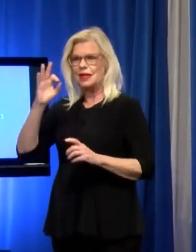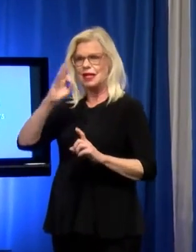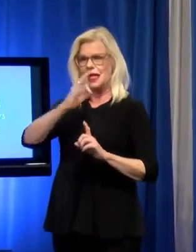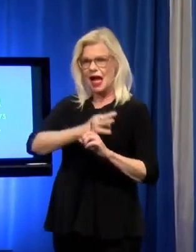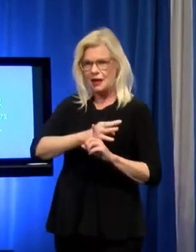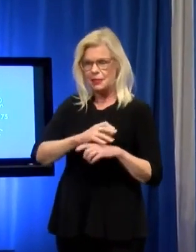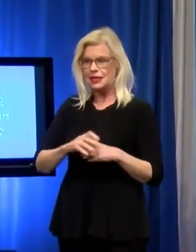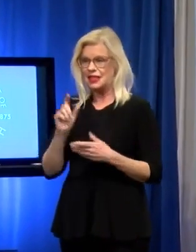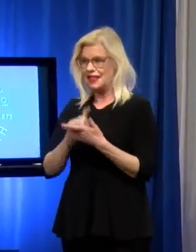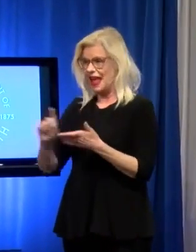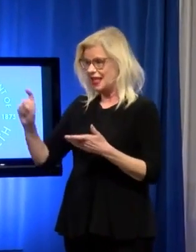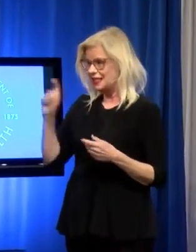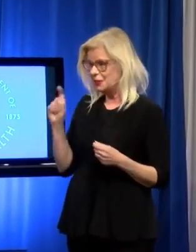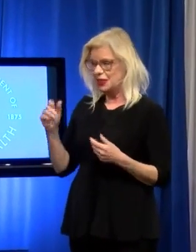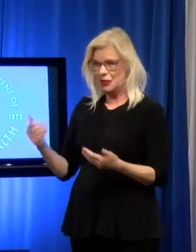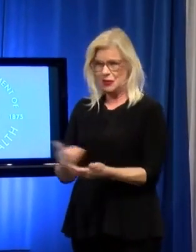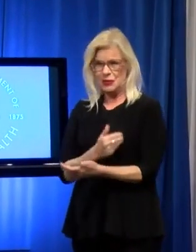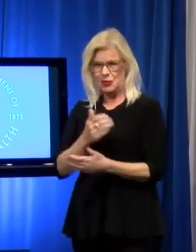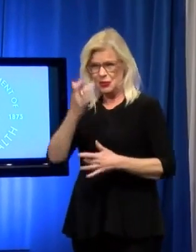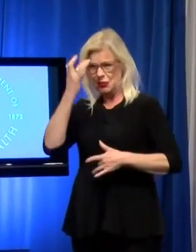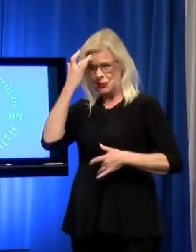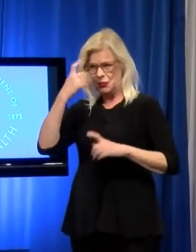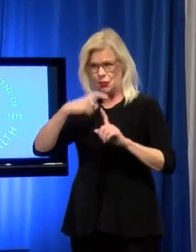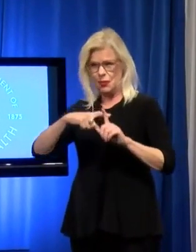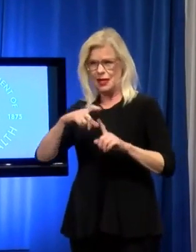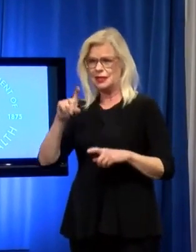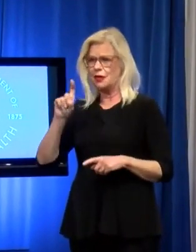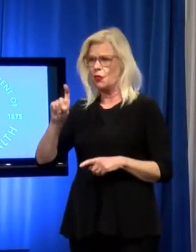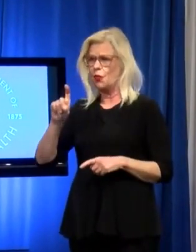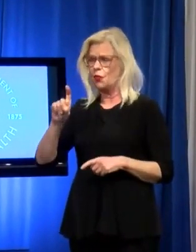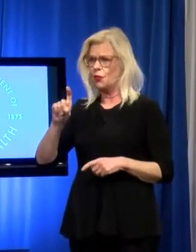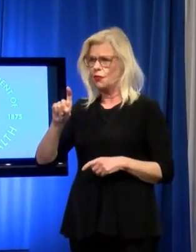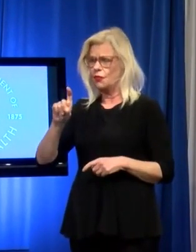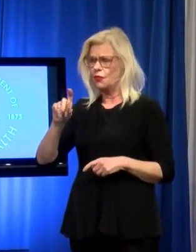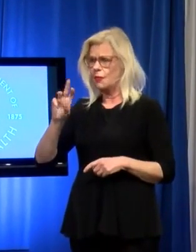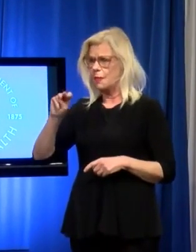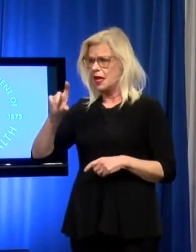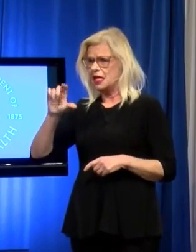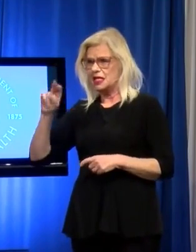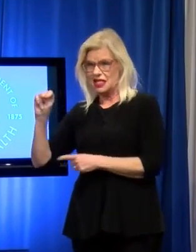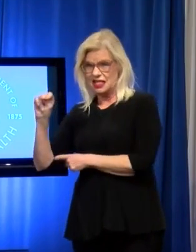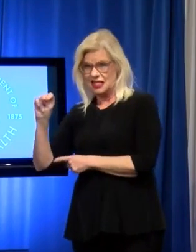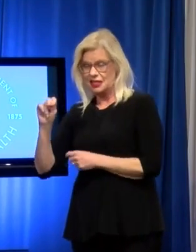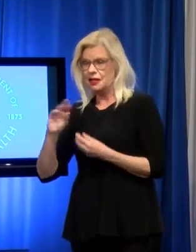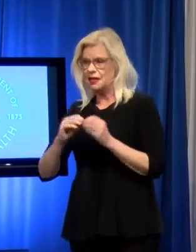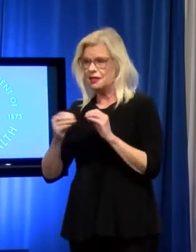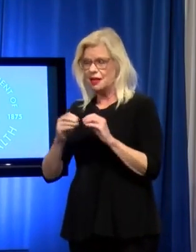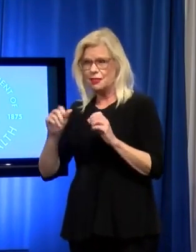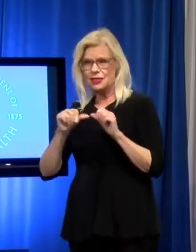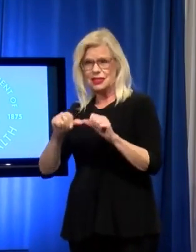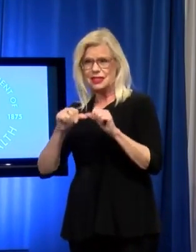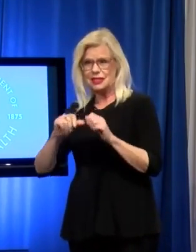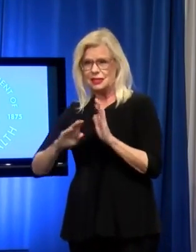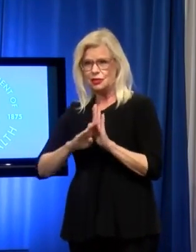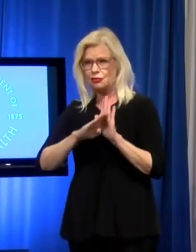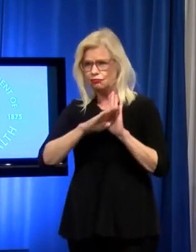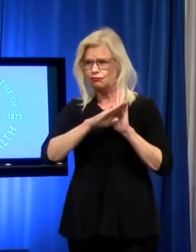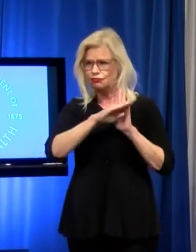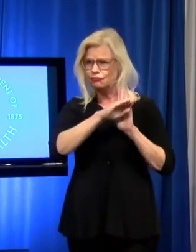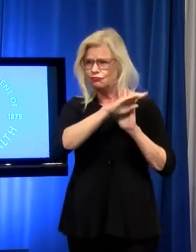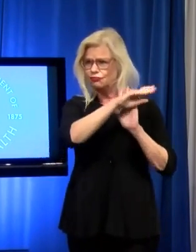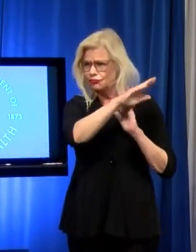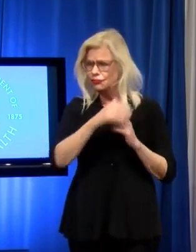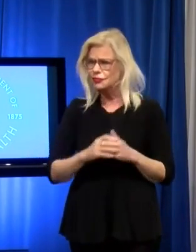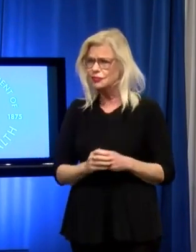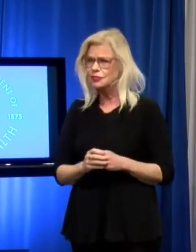just last week alone. And the numbers seem to be continuing to head that way. There is unchecked spread of COVID-19